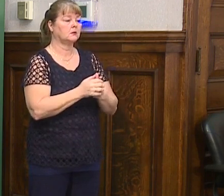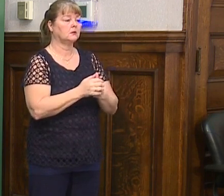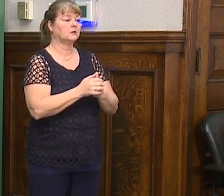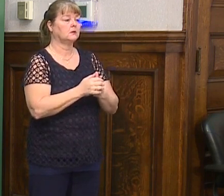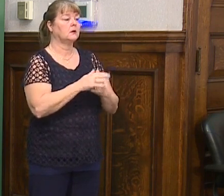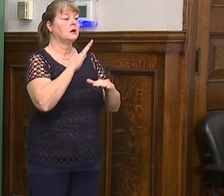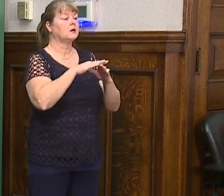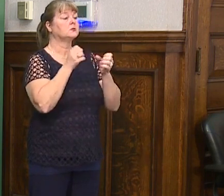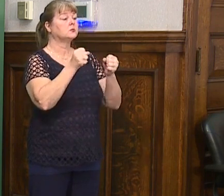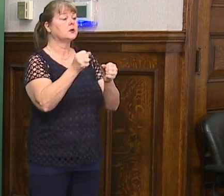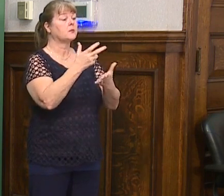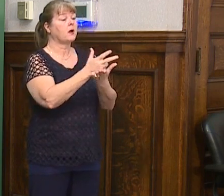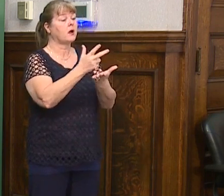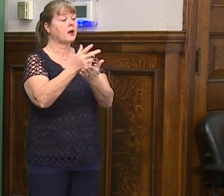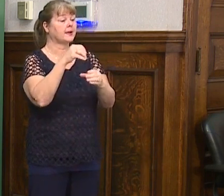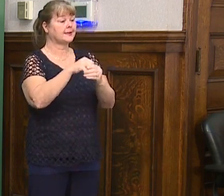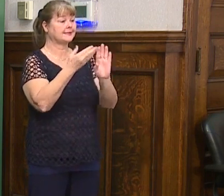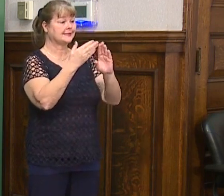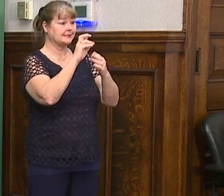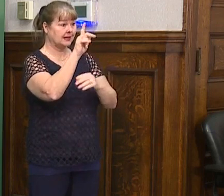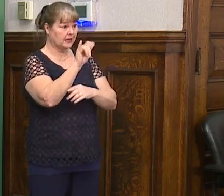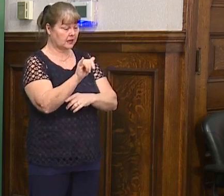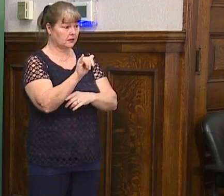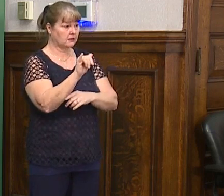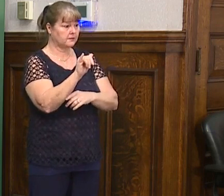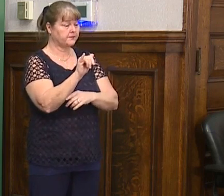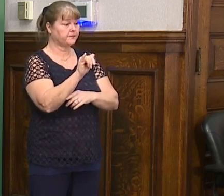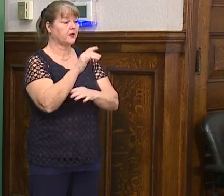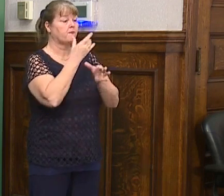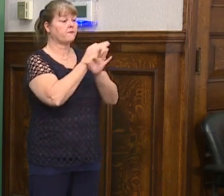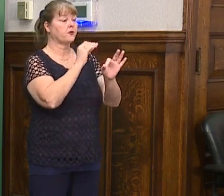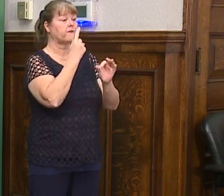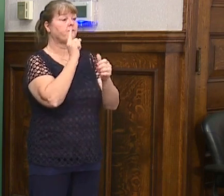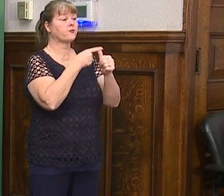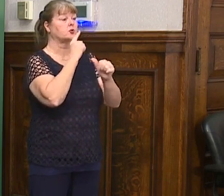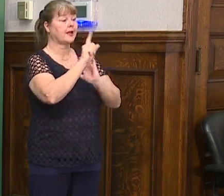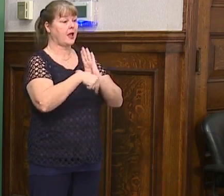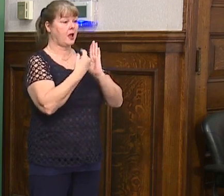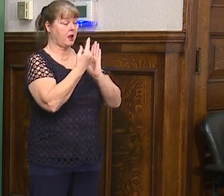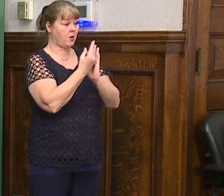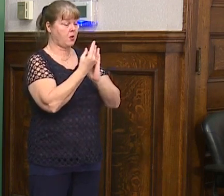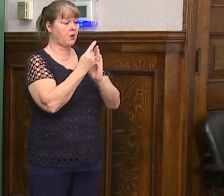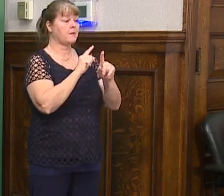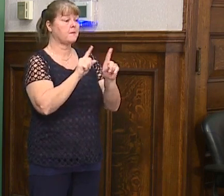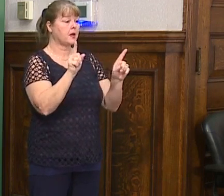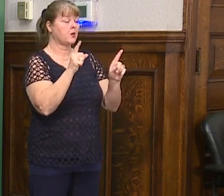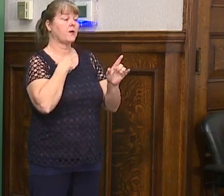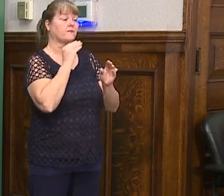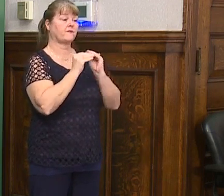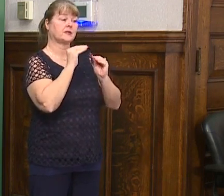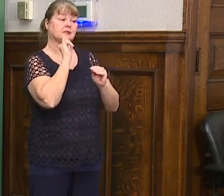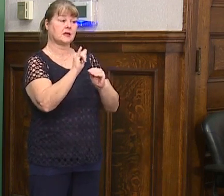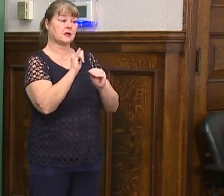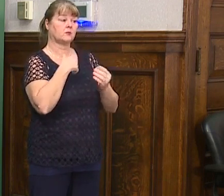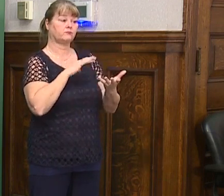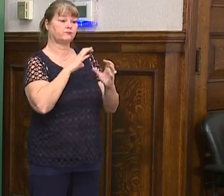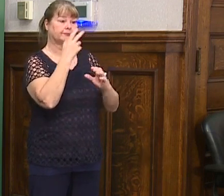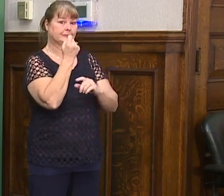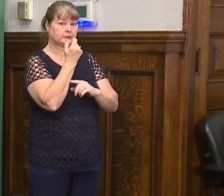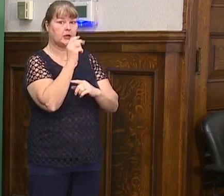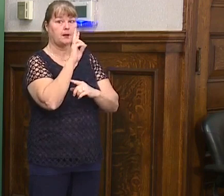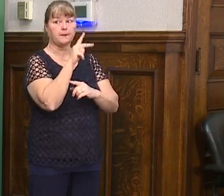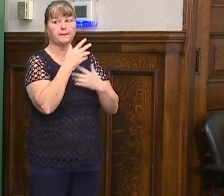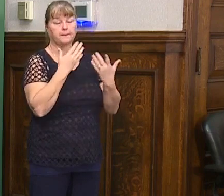On-street parking within the city will be free for the first hour, but admittedly, we're going to have to fix that. We messed that one up.